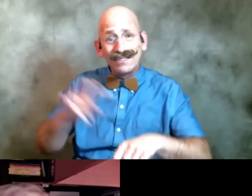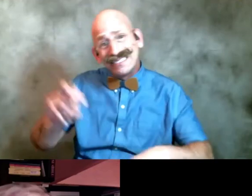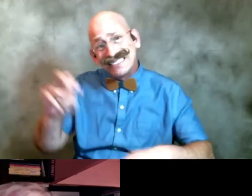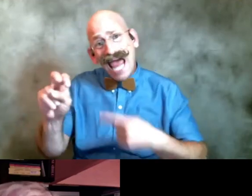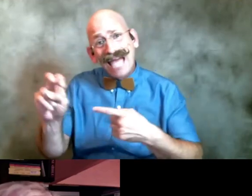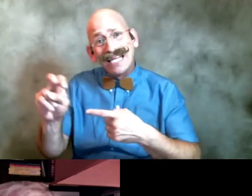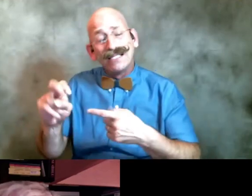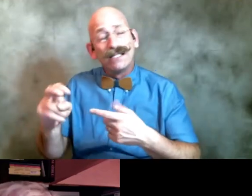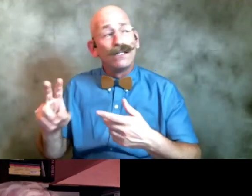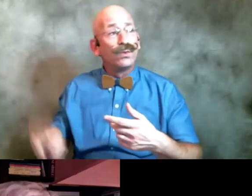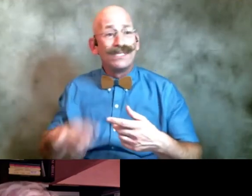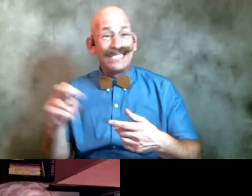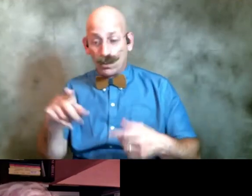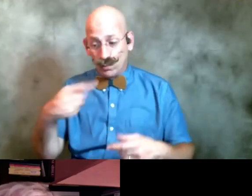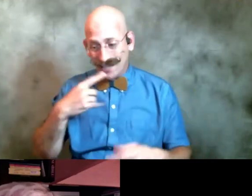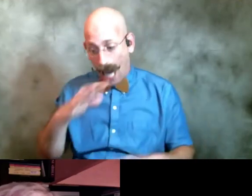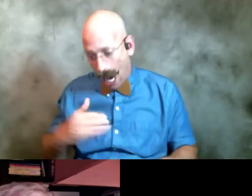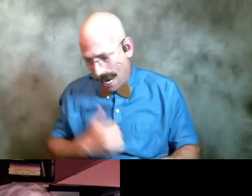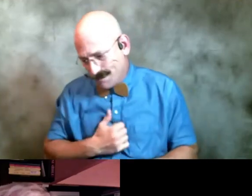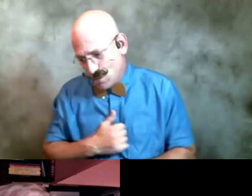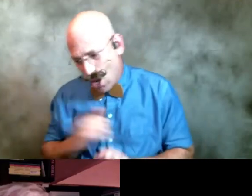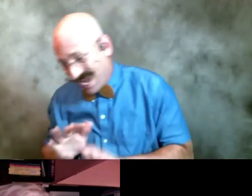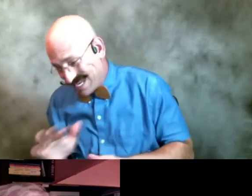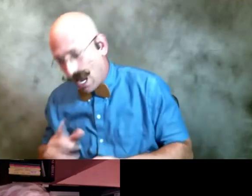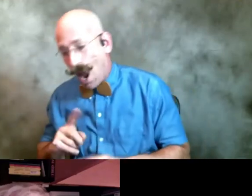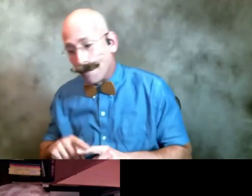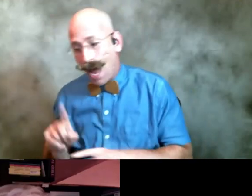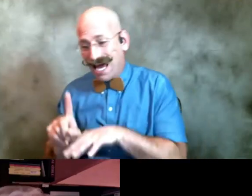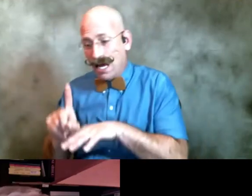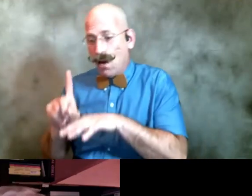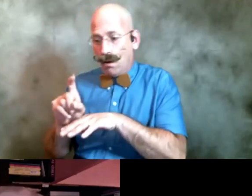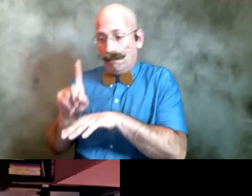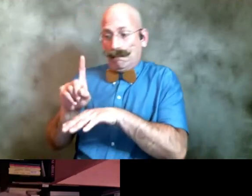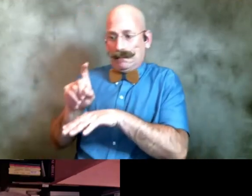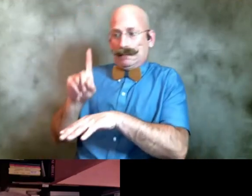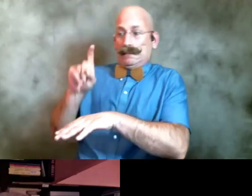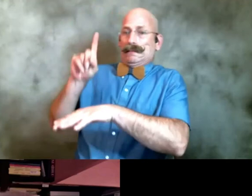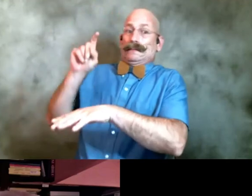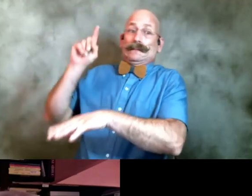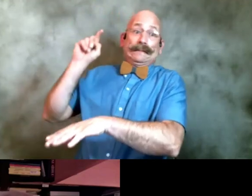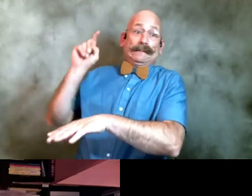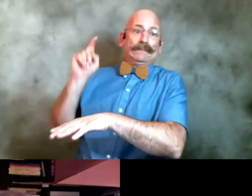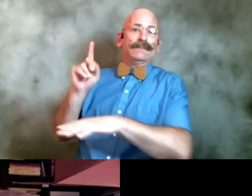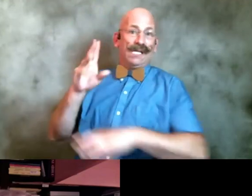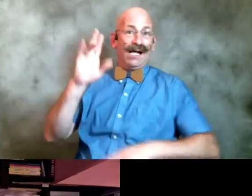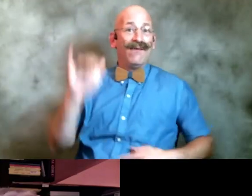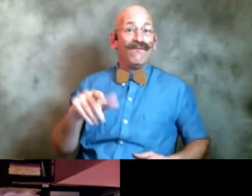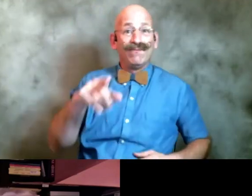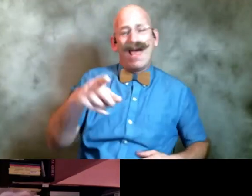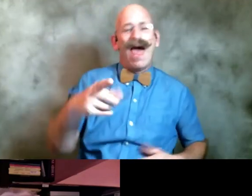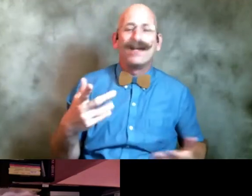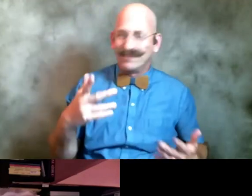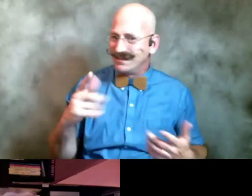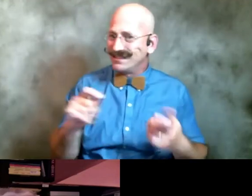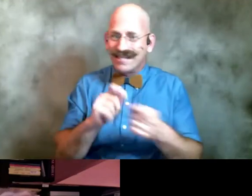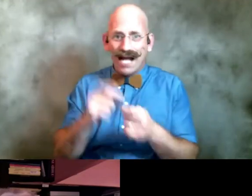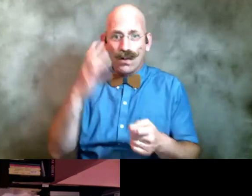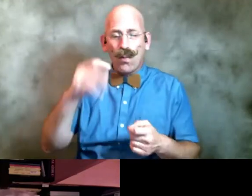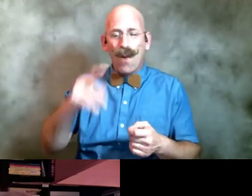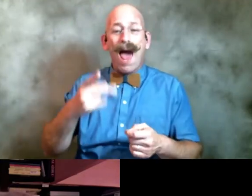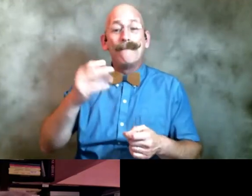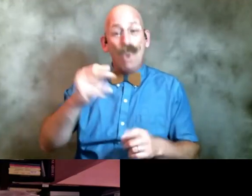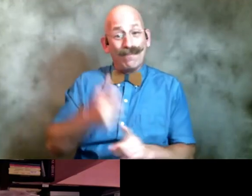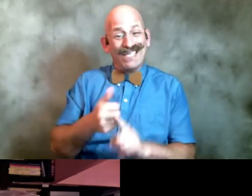you apologize to the saint but you walk away and that's exactly sort of i think the thing that makes the poems interesting